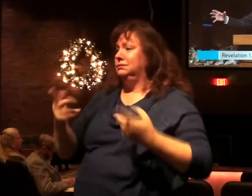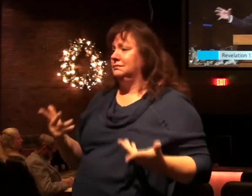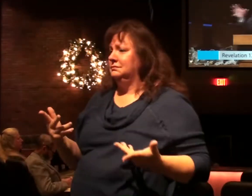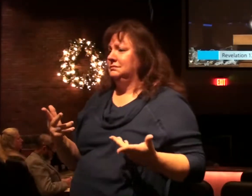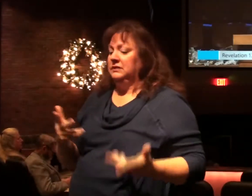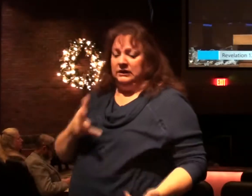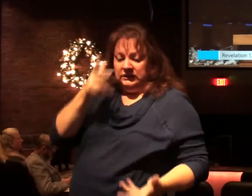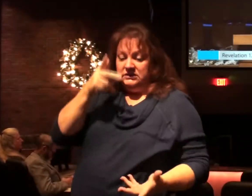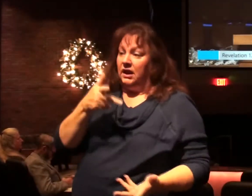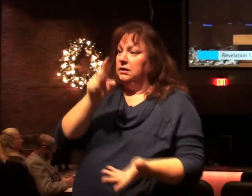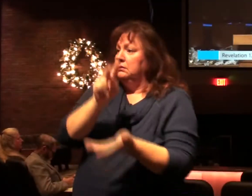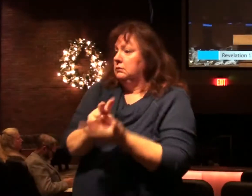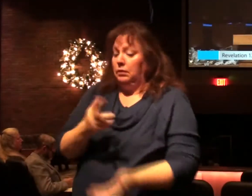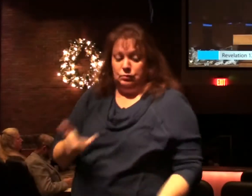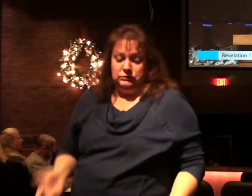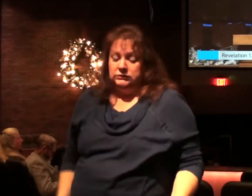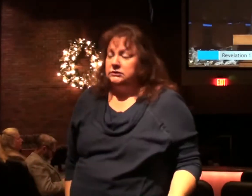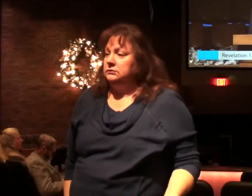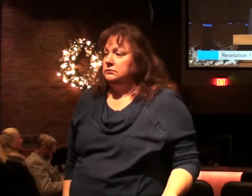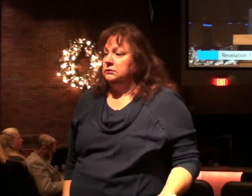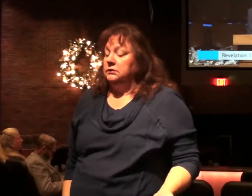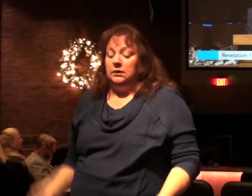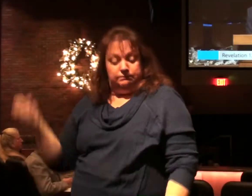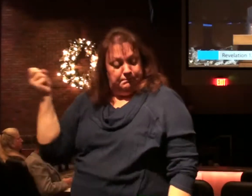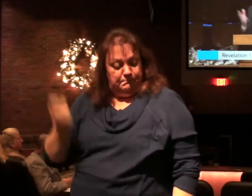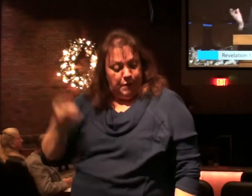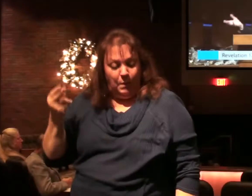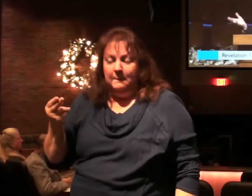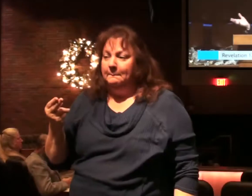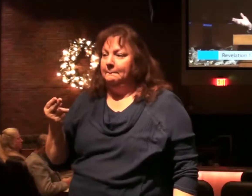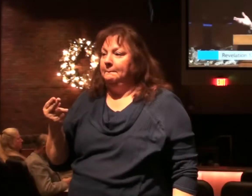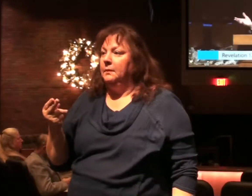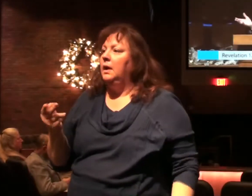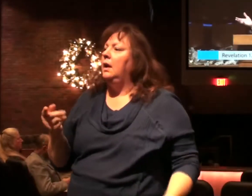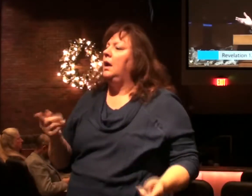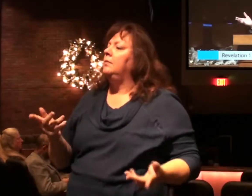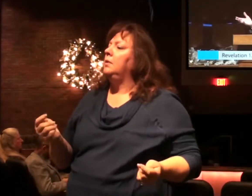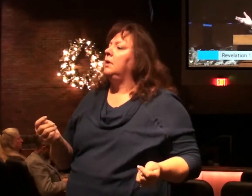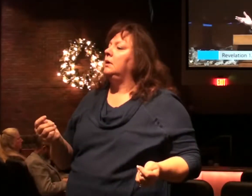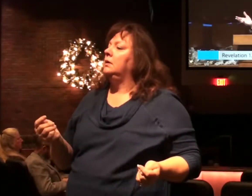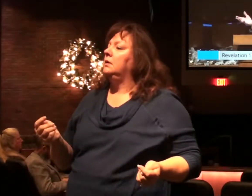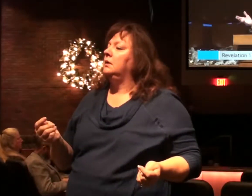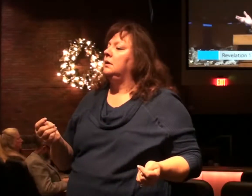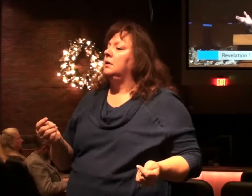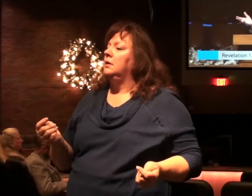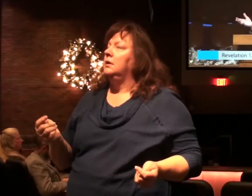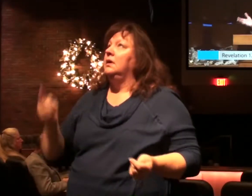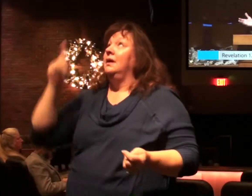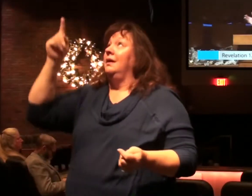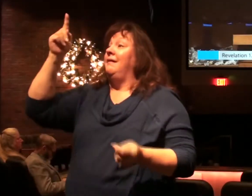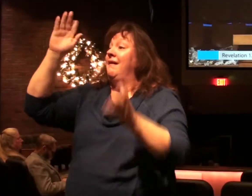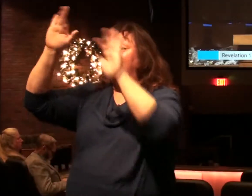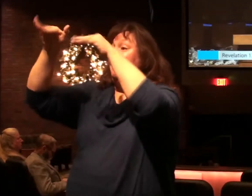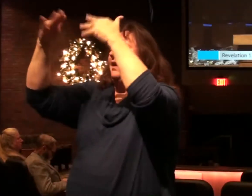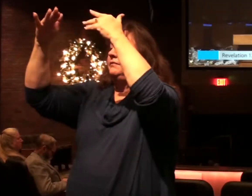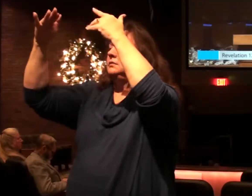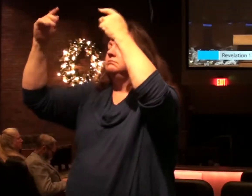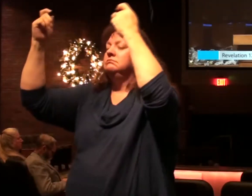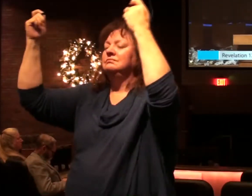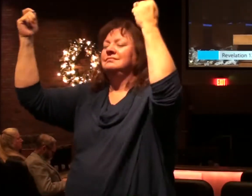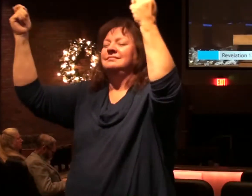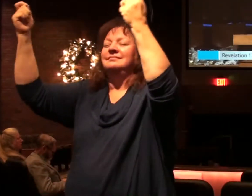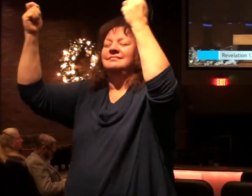Satan loses. Cast to earth. When that happens, there is celebration in heaven.